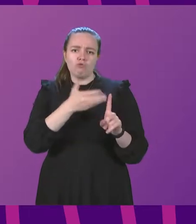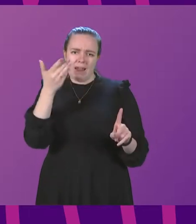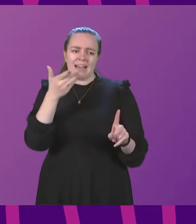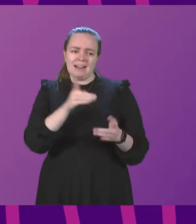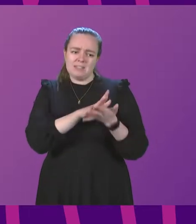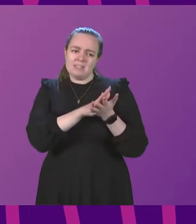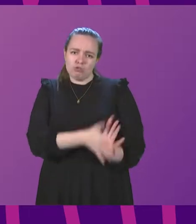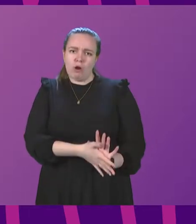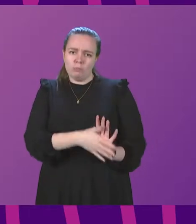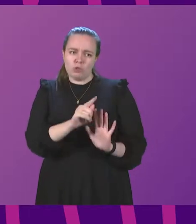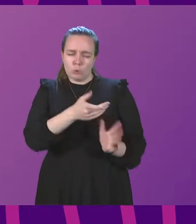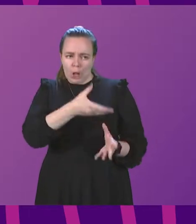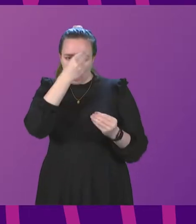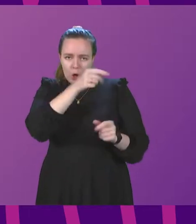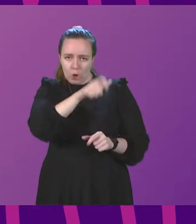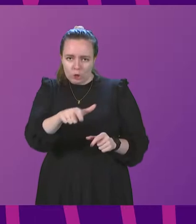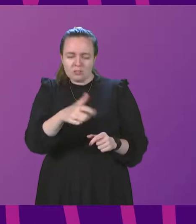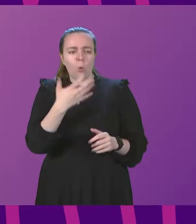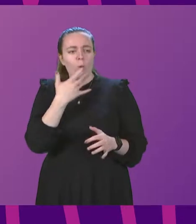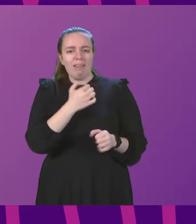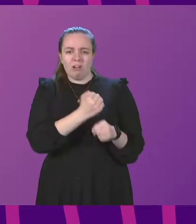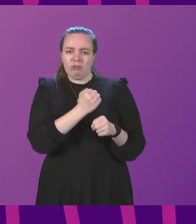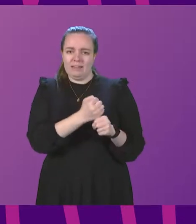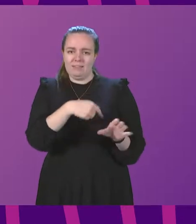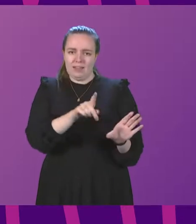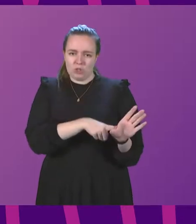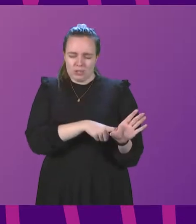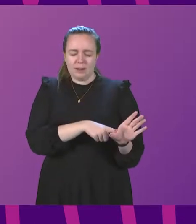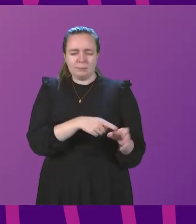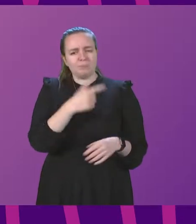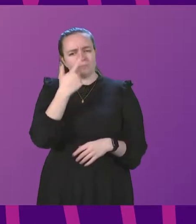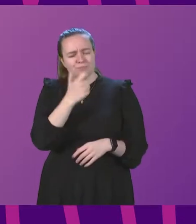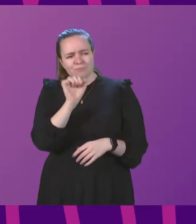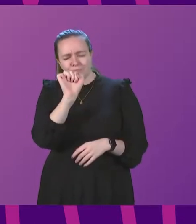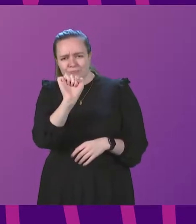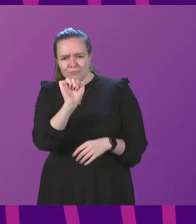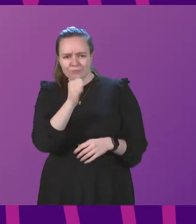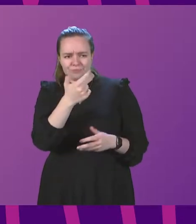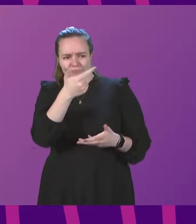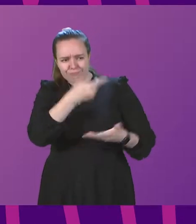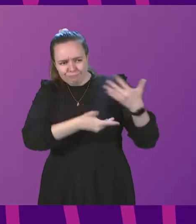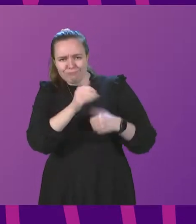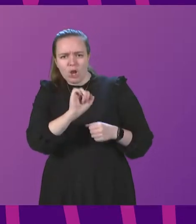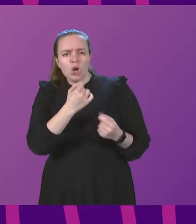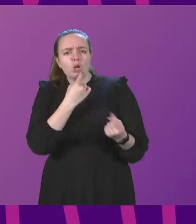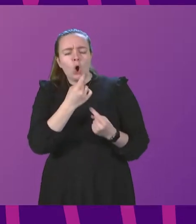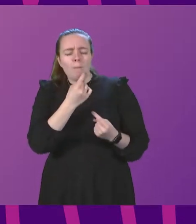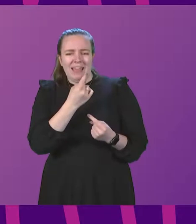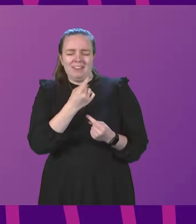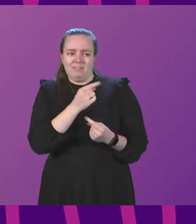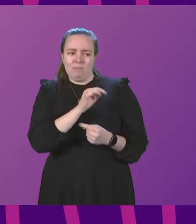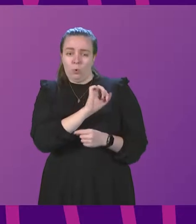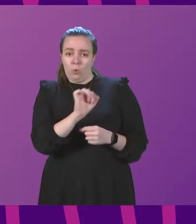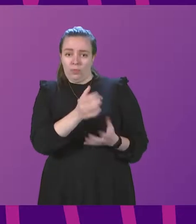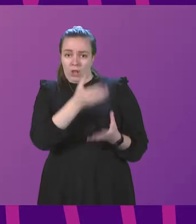caused to learners in its approach to grading exams. Can the cabinet secretary reiterate her comment for the assurance of those